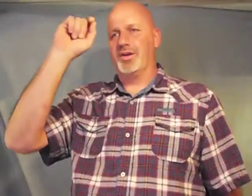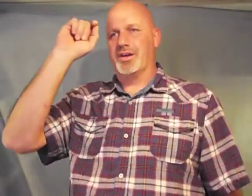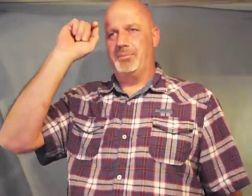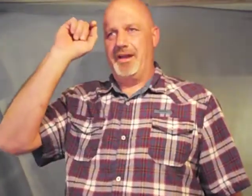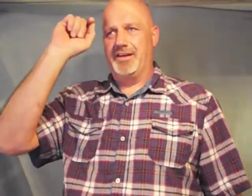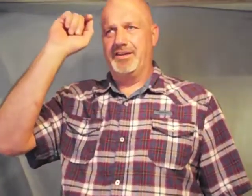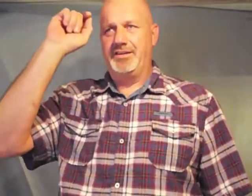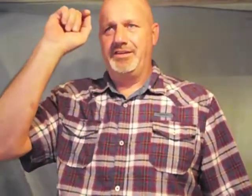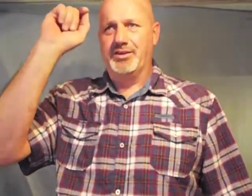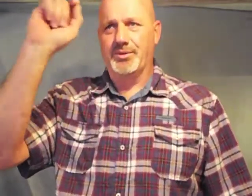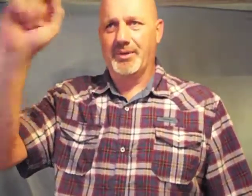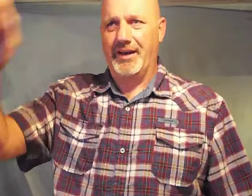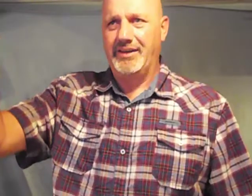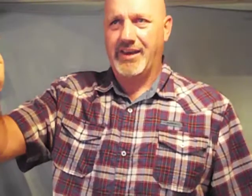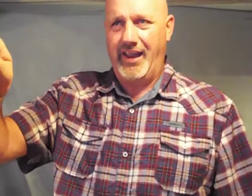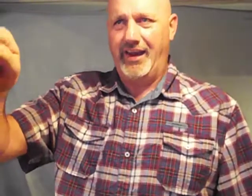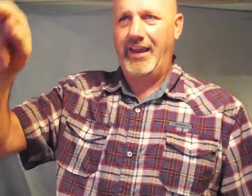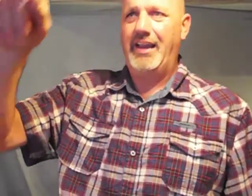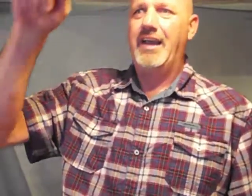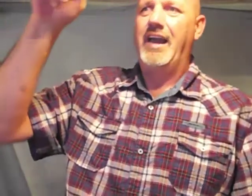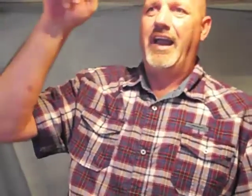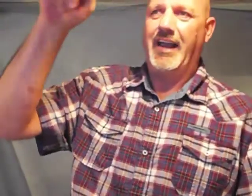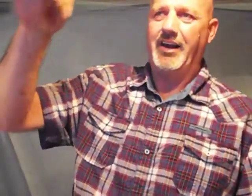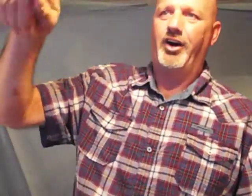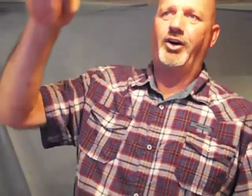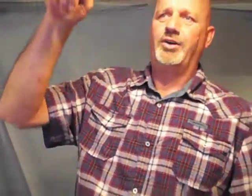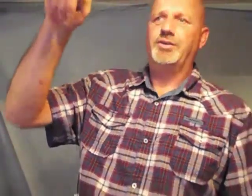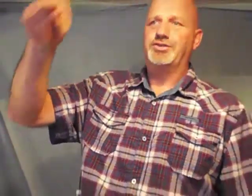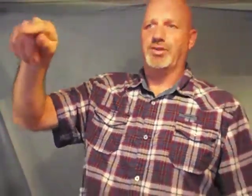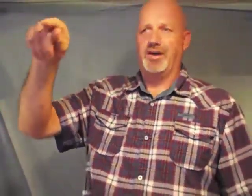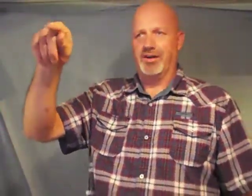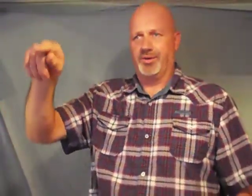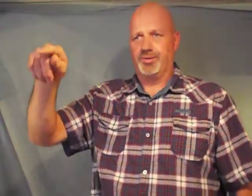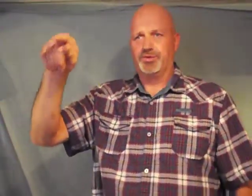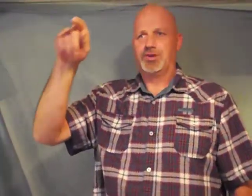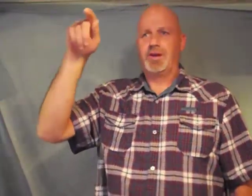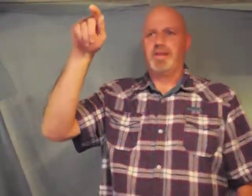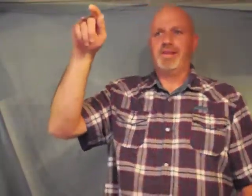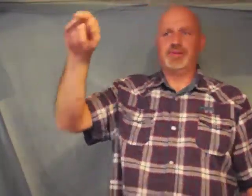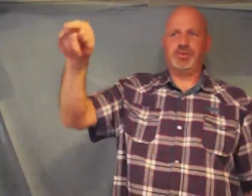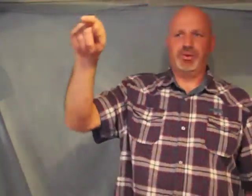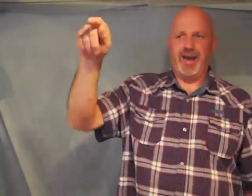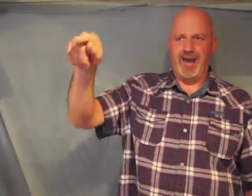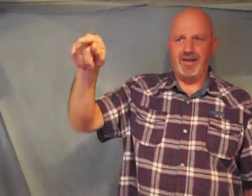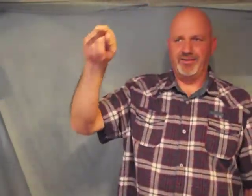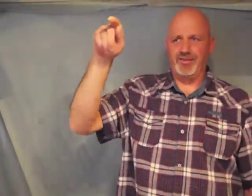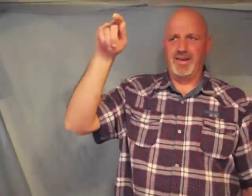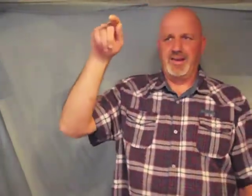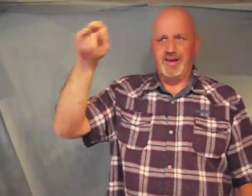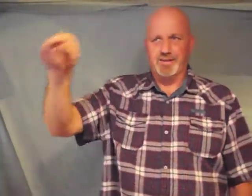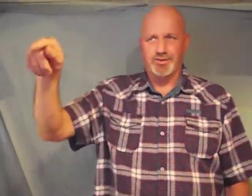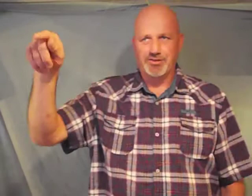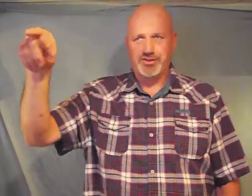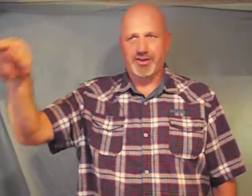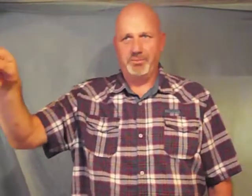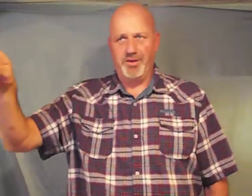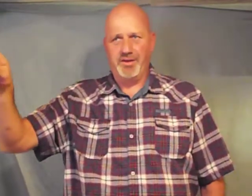are commanded to release any and all strongholds that you have in the Christian community